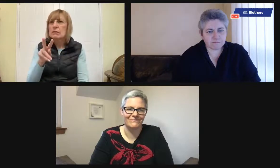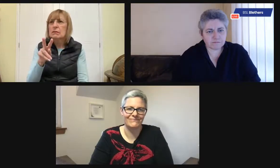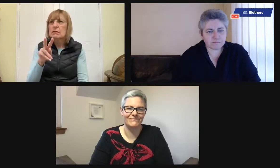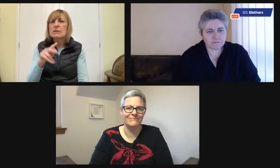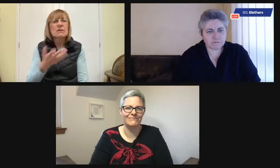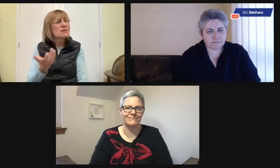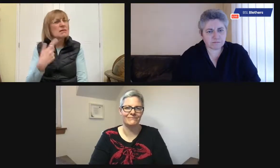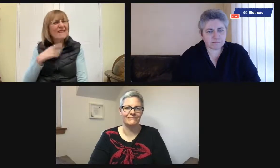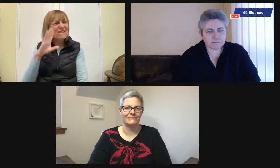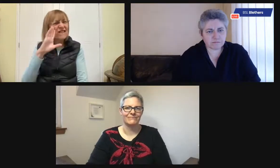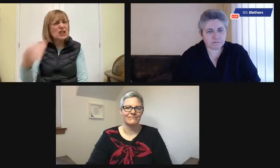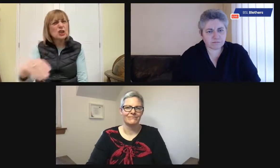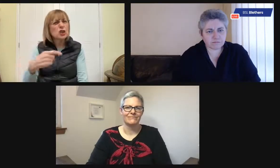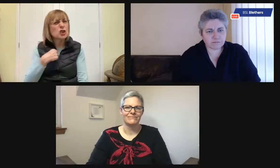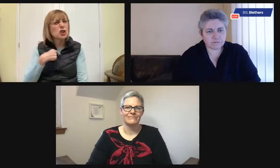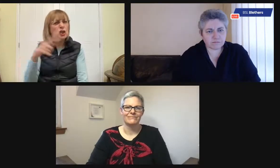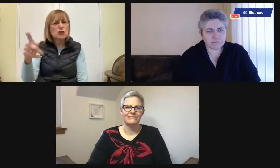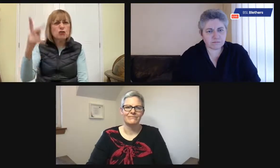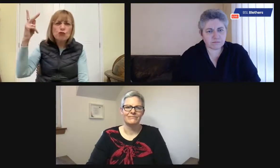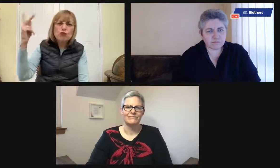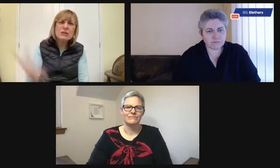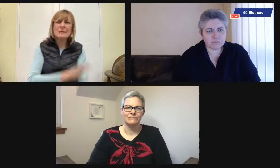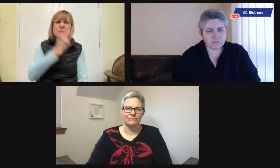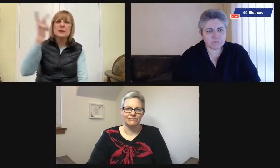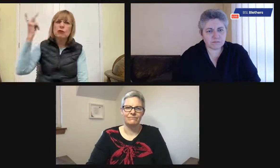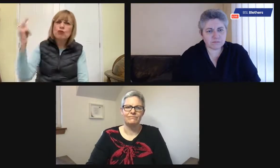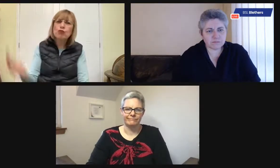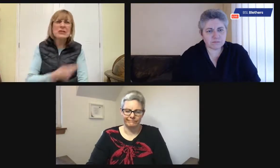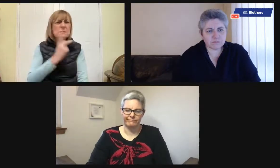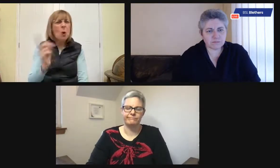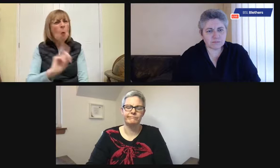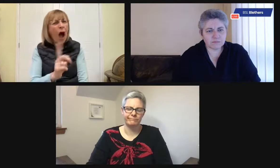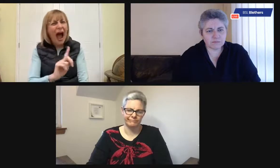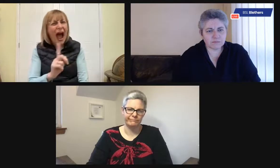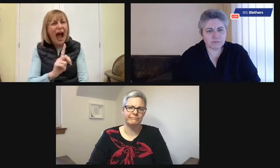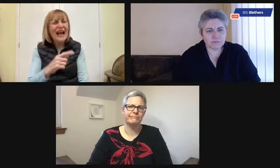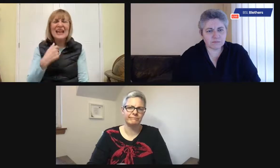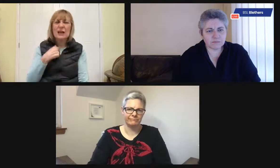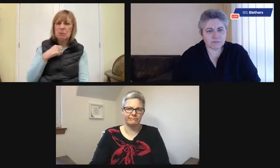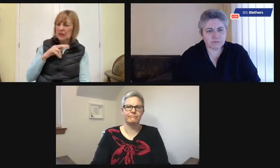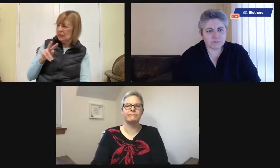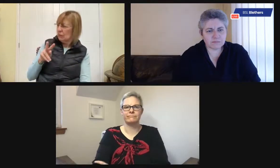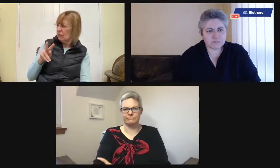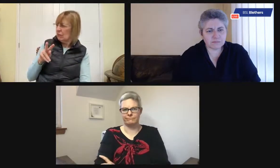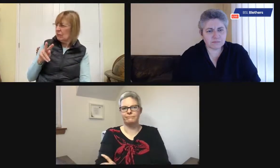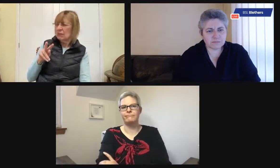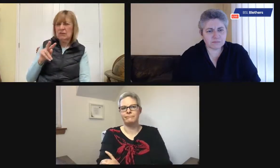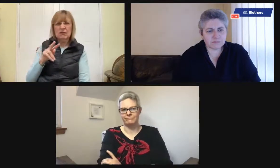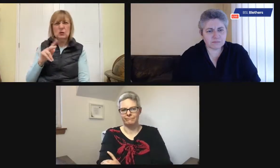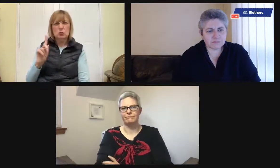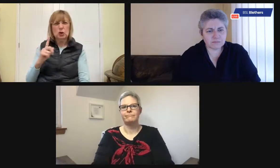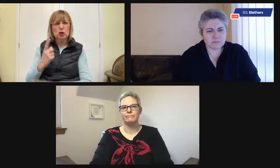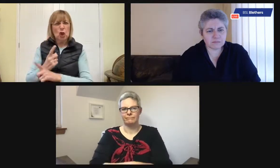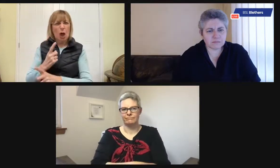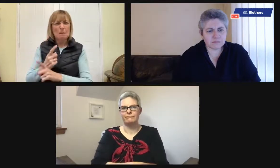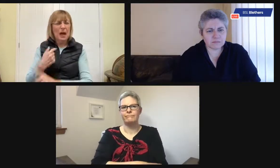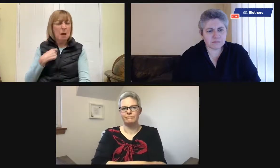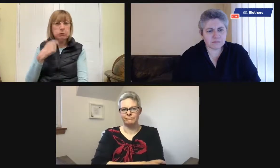And back then, my mother started saying, I've seen this. This is a repeat. Why are they repeating this? And I thought, really?